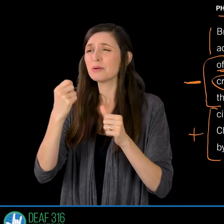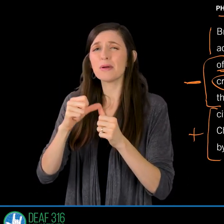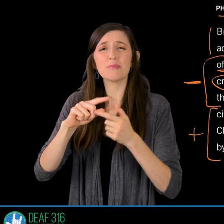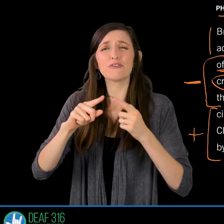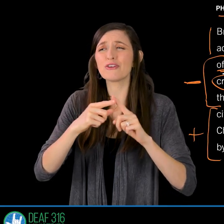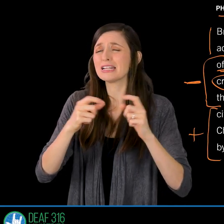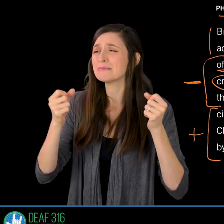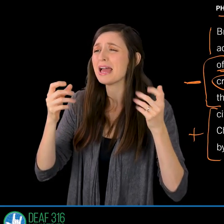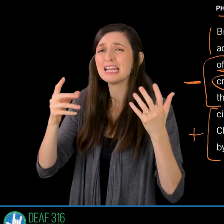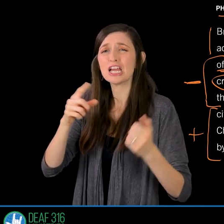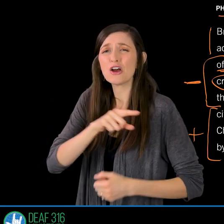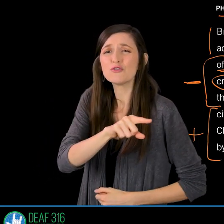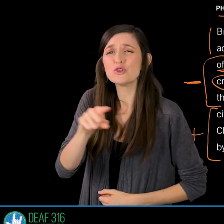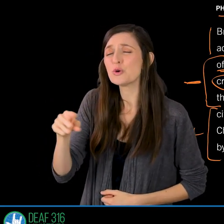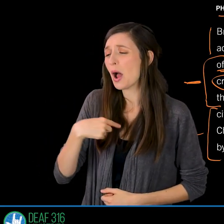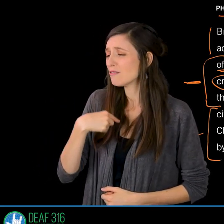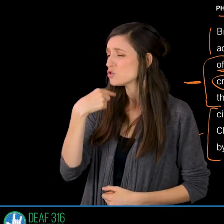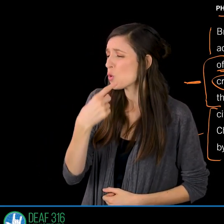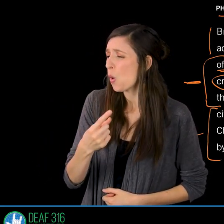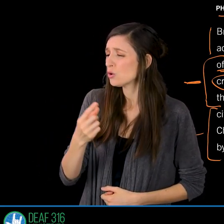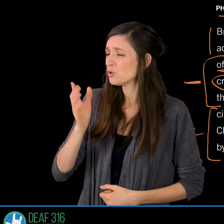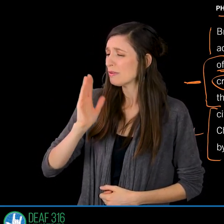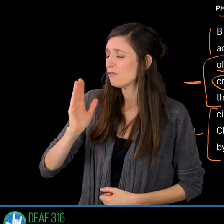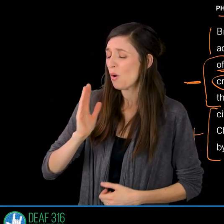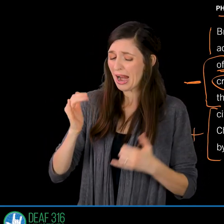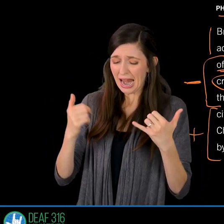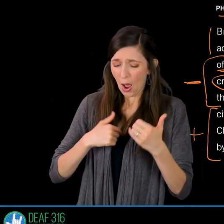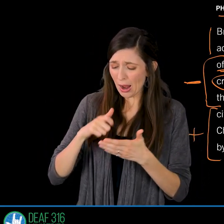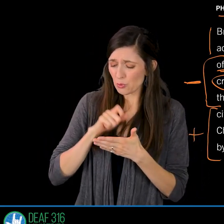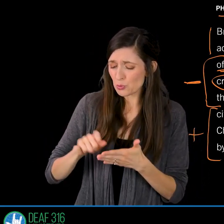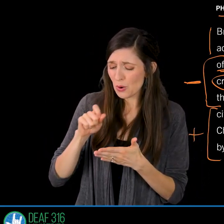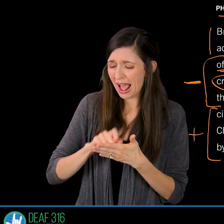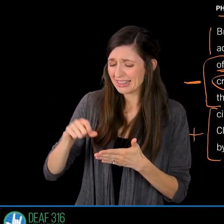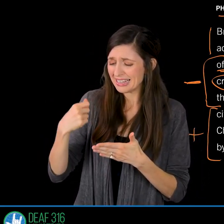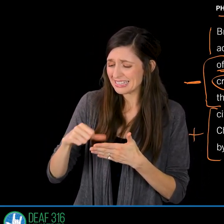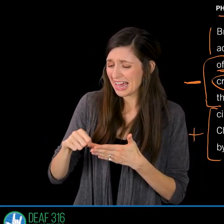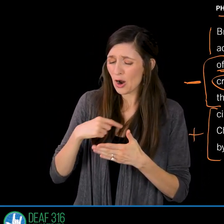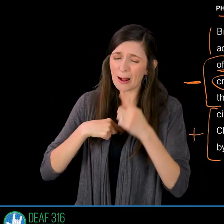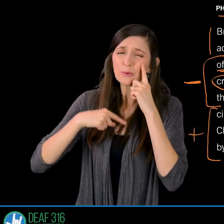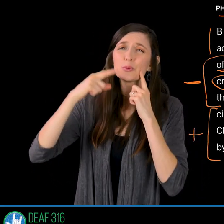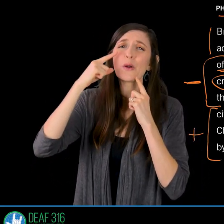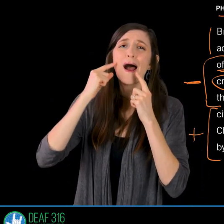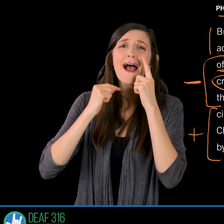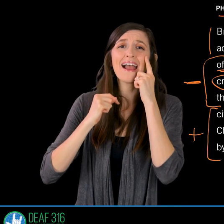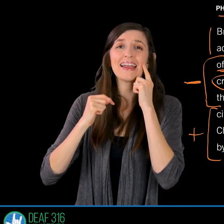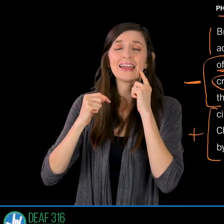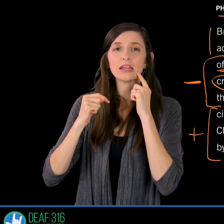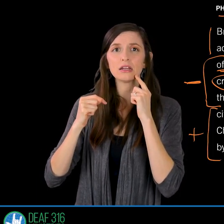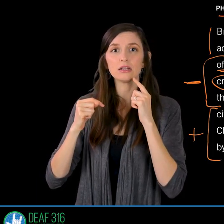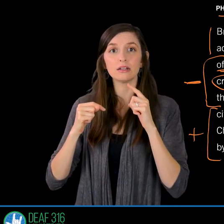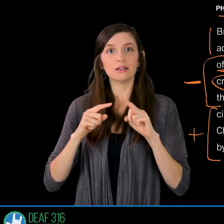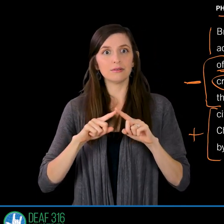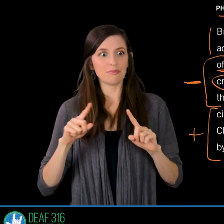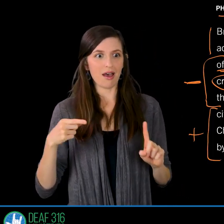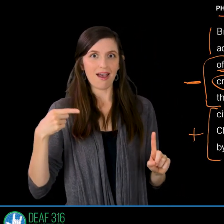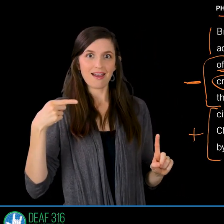whom I have told you often and now as I write this I'm crying and yet